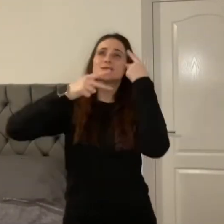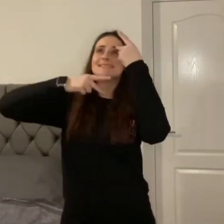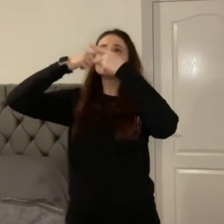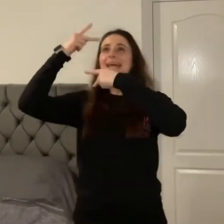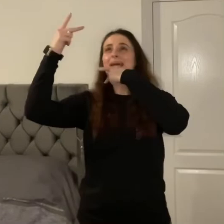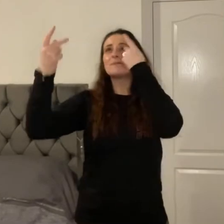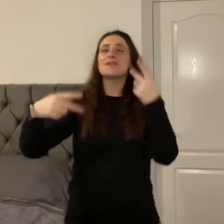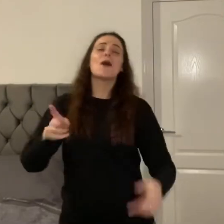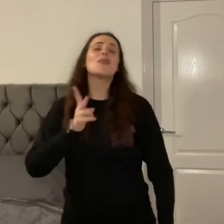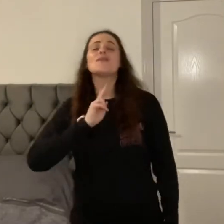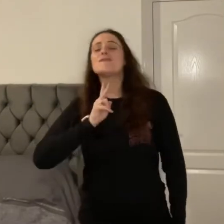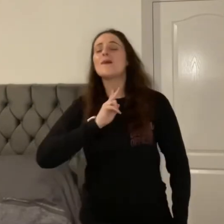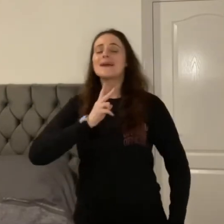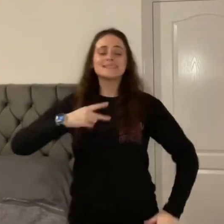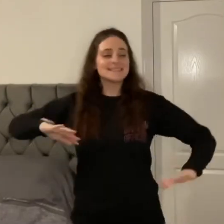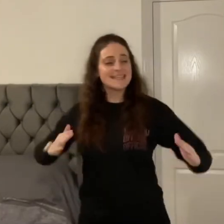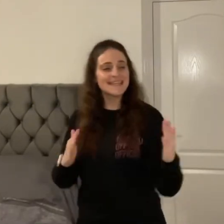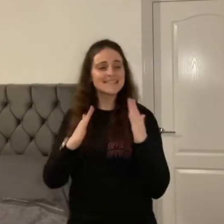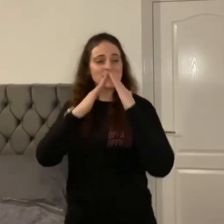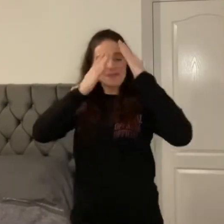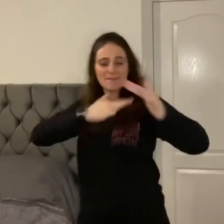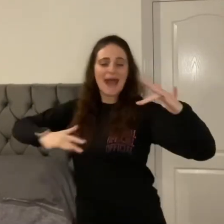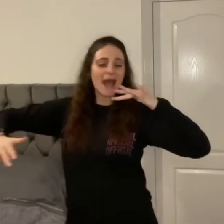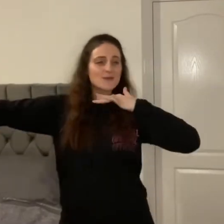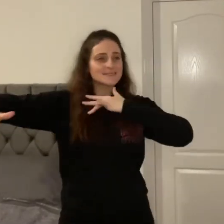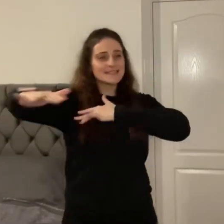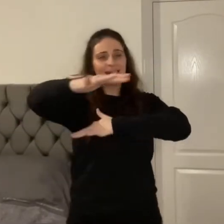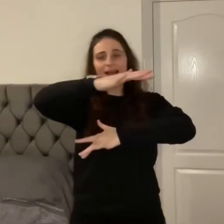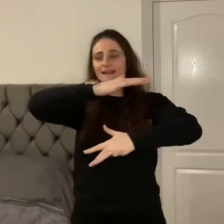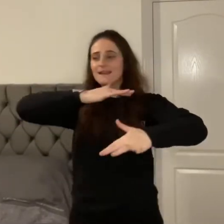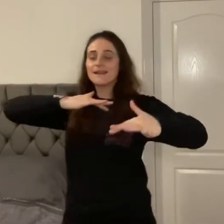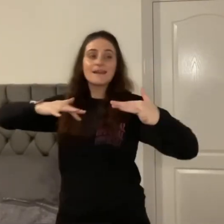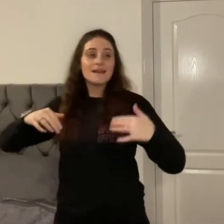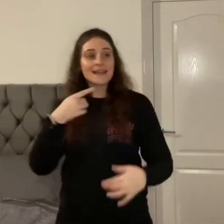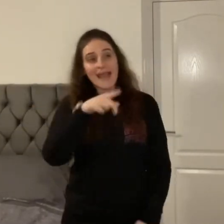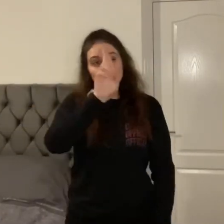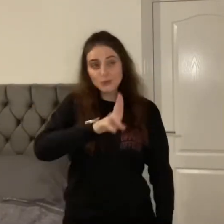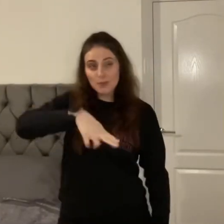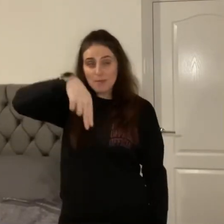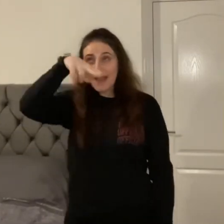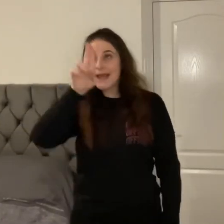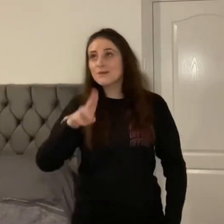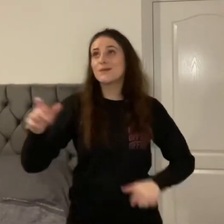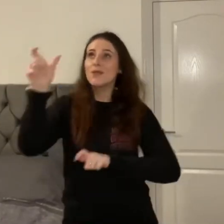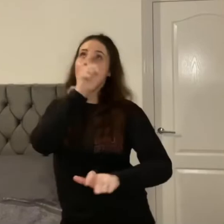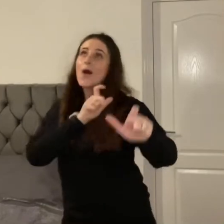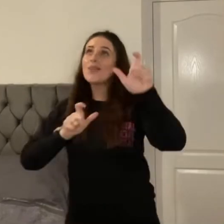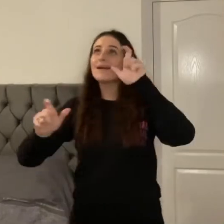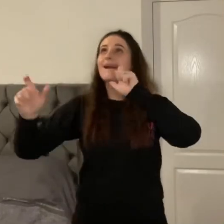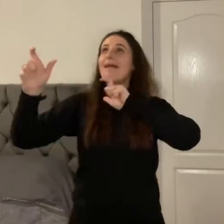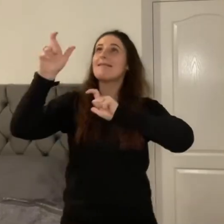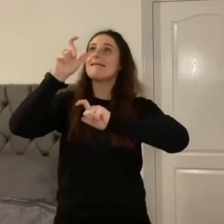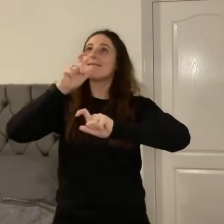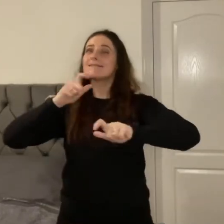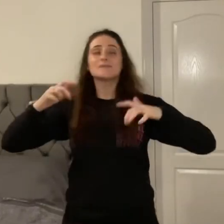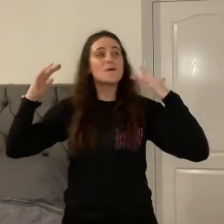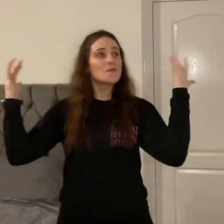sing with all the voices of the mountain? Can you paint with all the colors of the